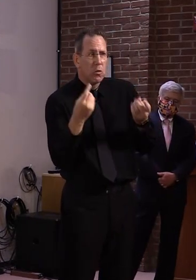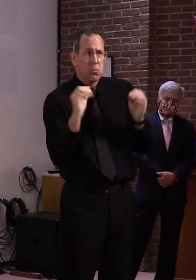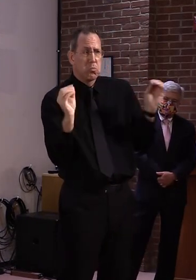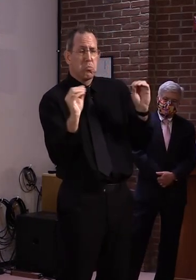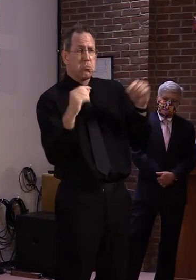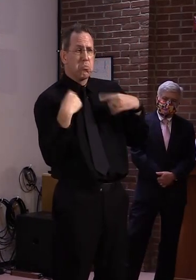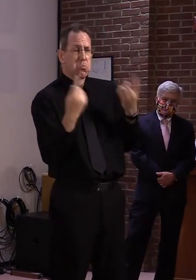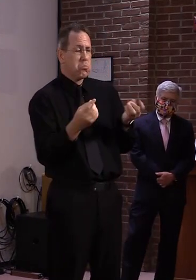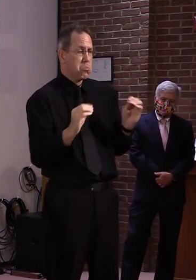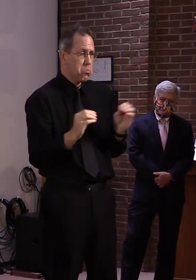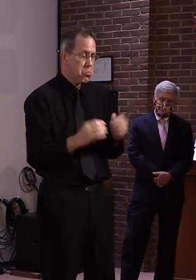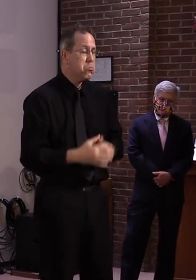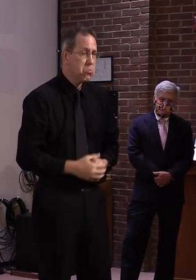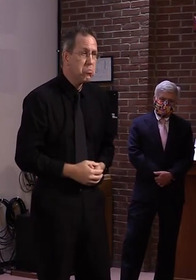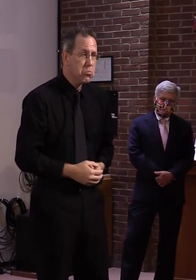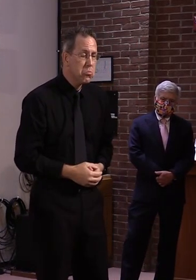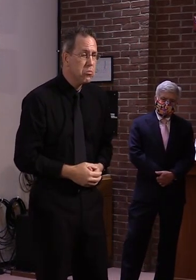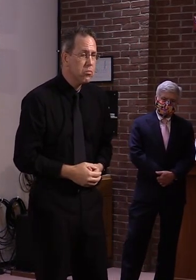find any.